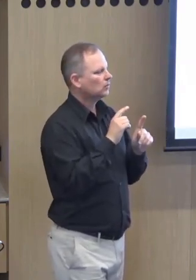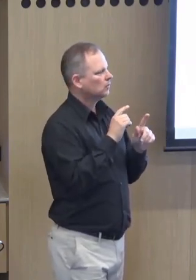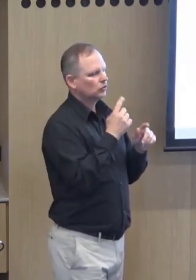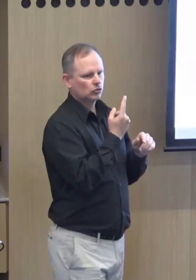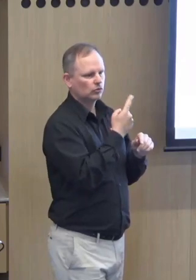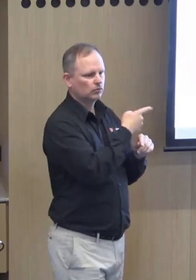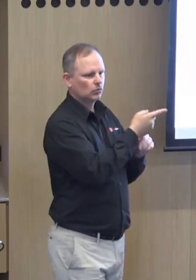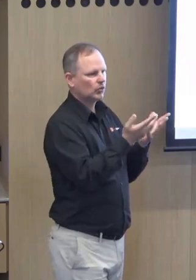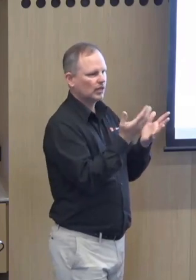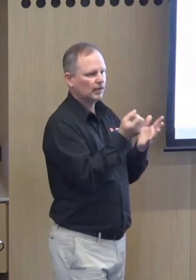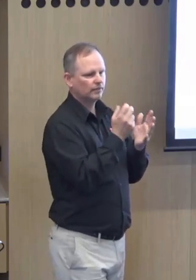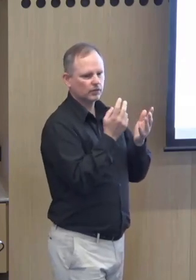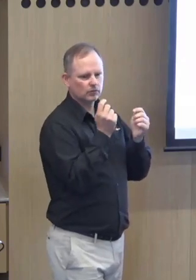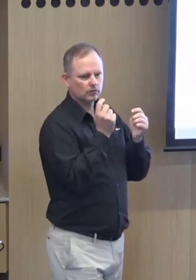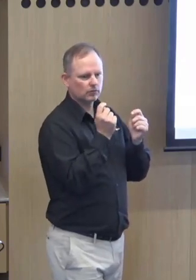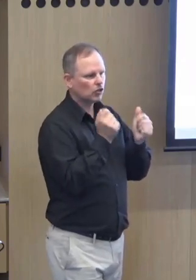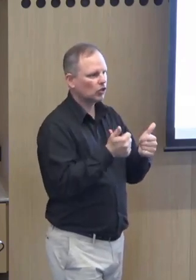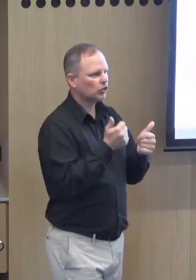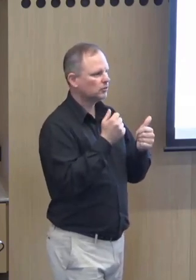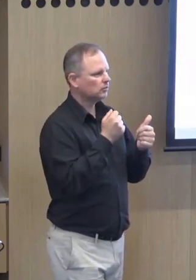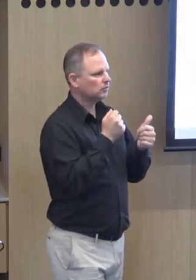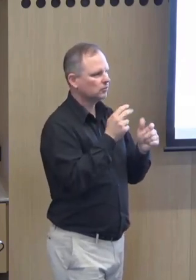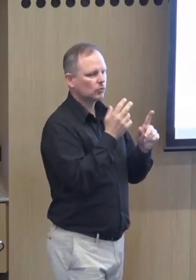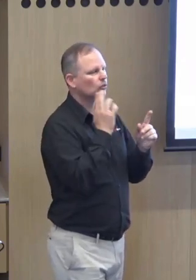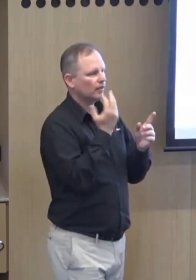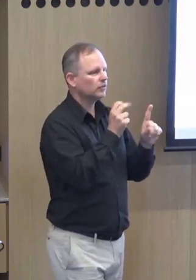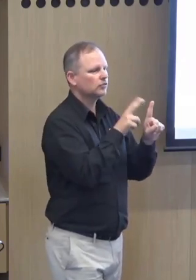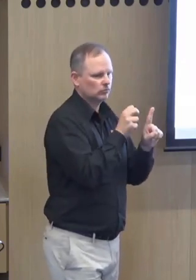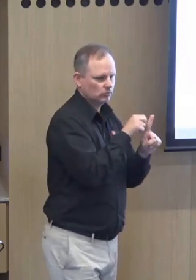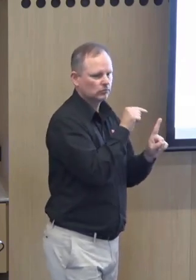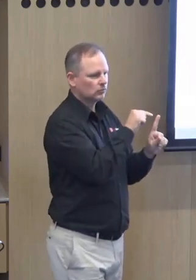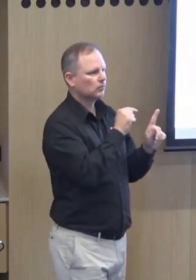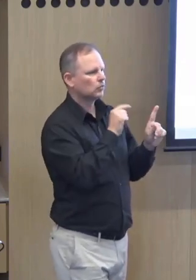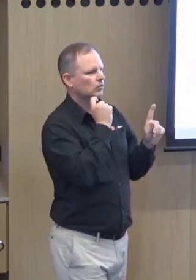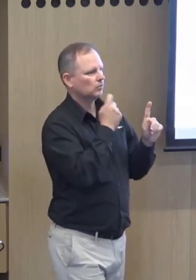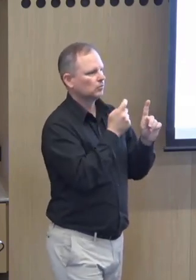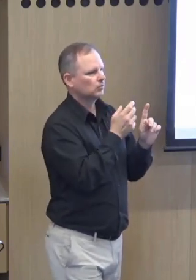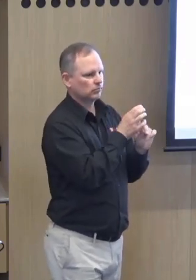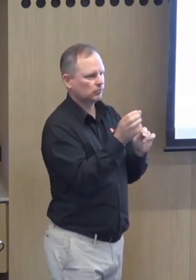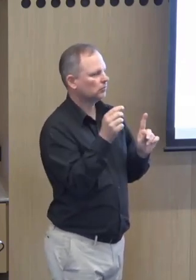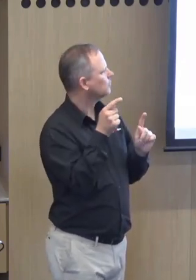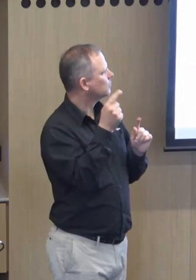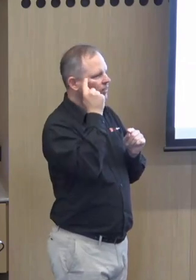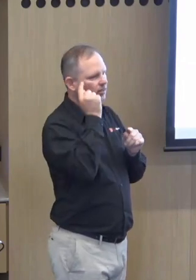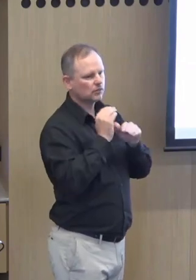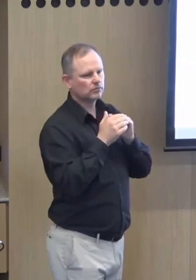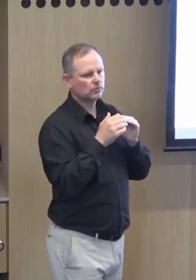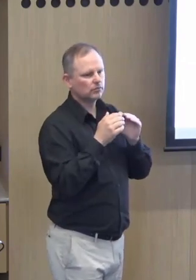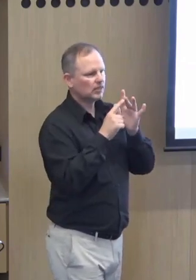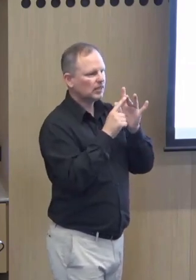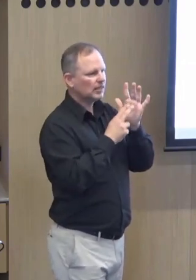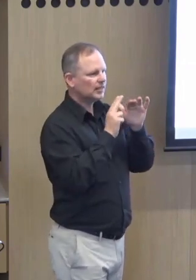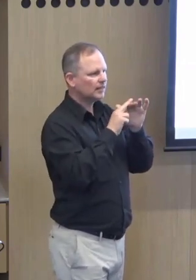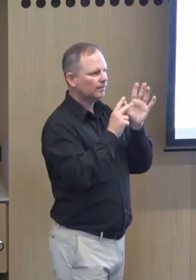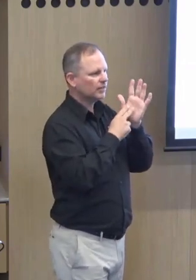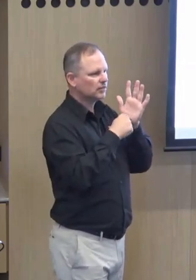to be implemented at this point so that it's a smooth and it's an informative process. There's a diagnosis that's taken place.